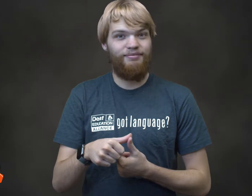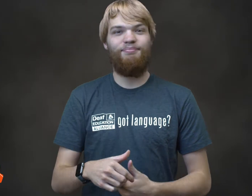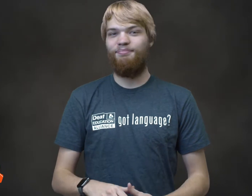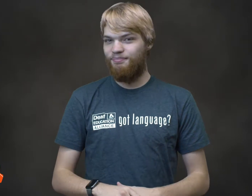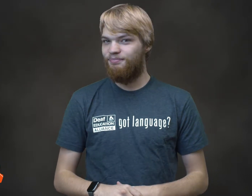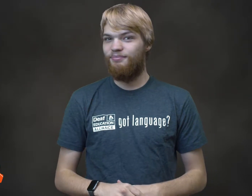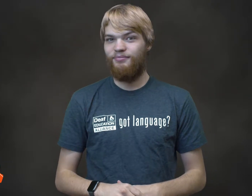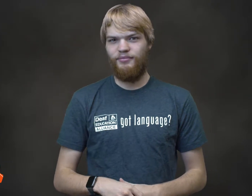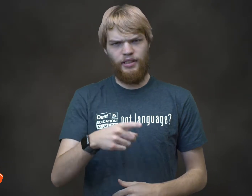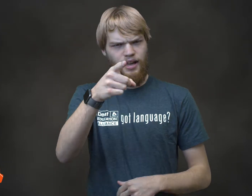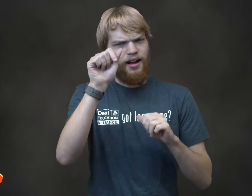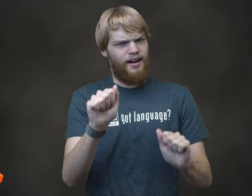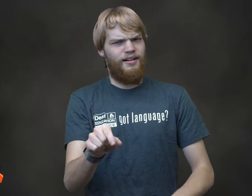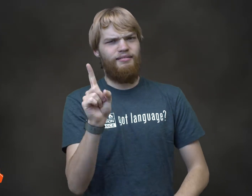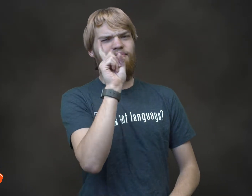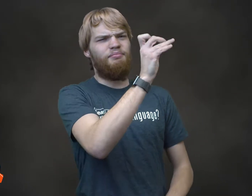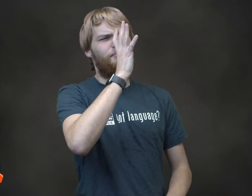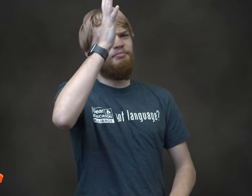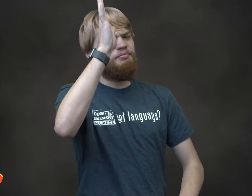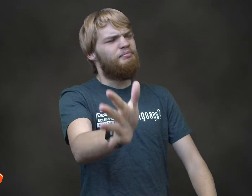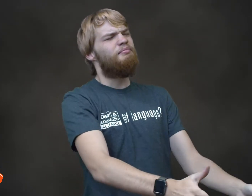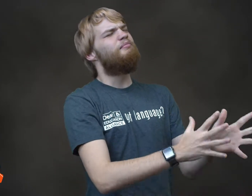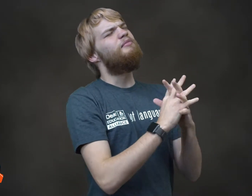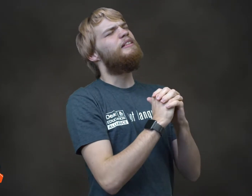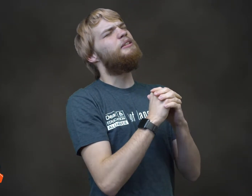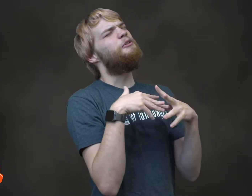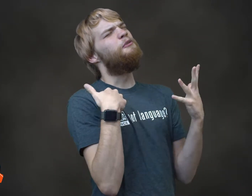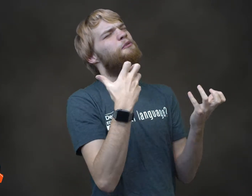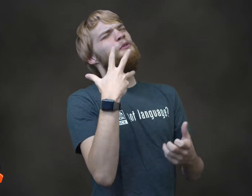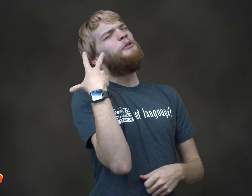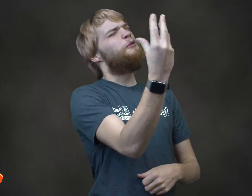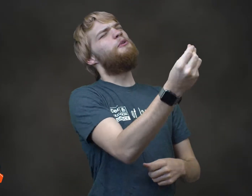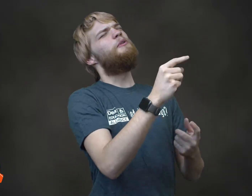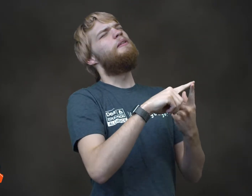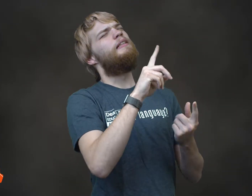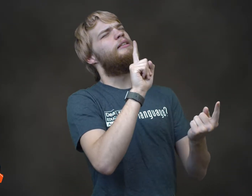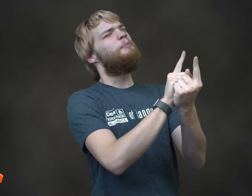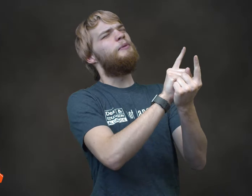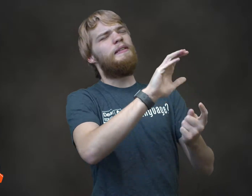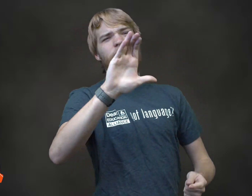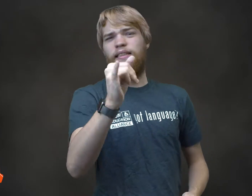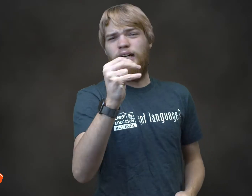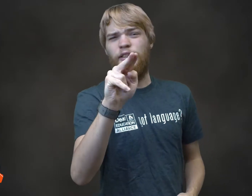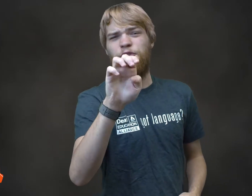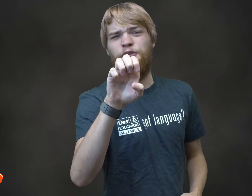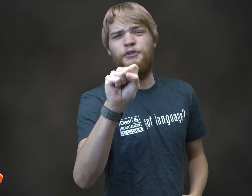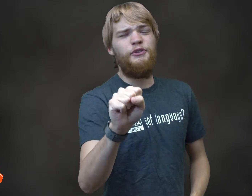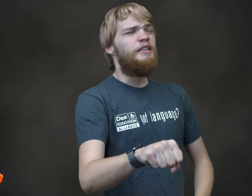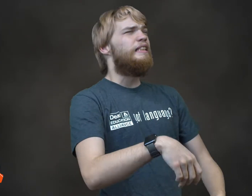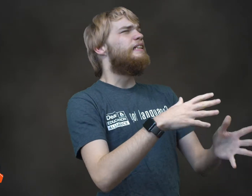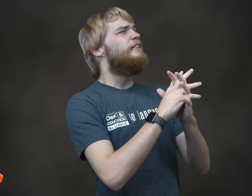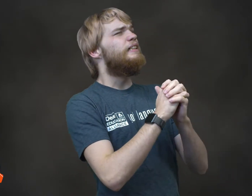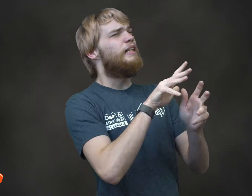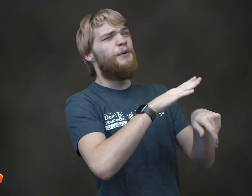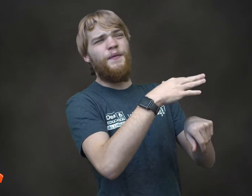remember maybe this year you can ask your parents if they can take you to see CJ Jones